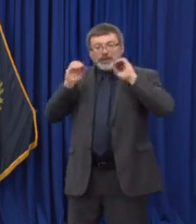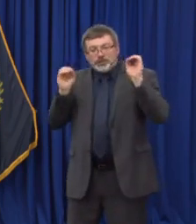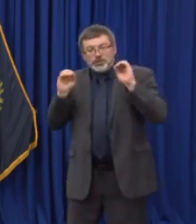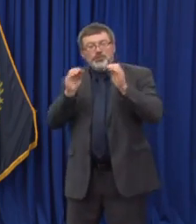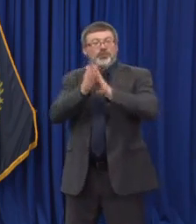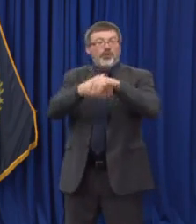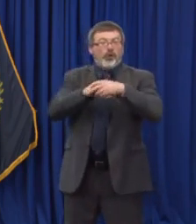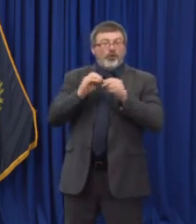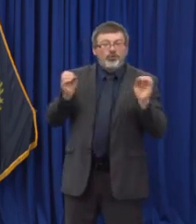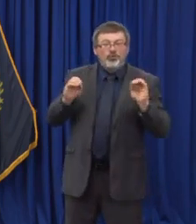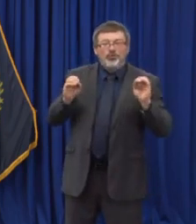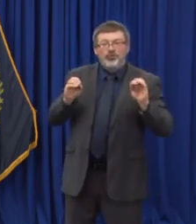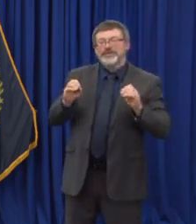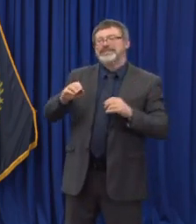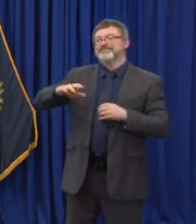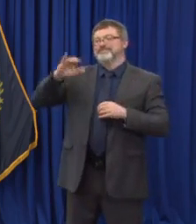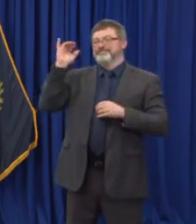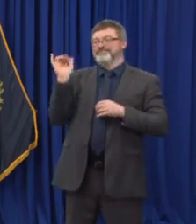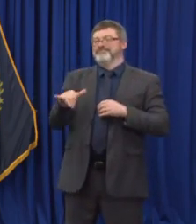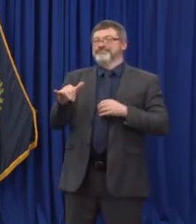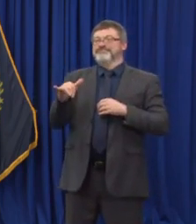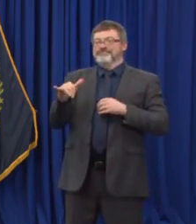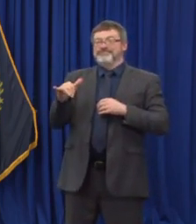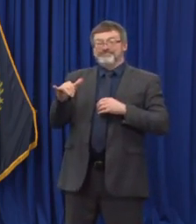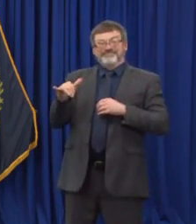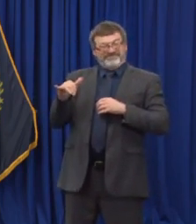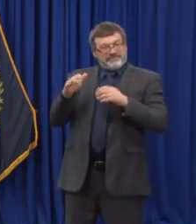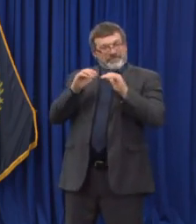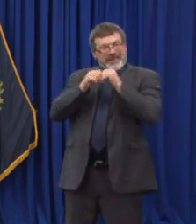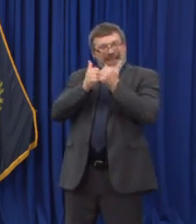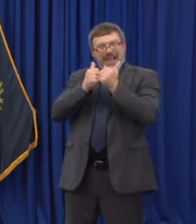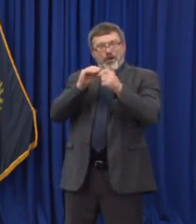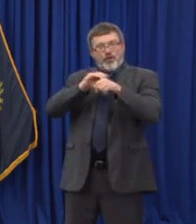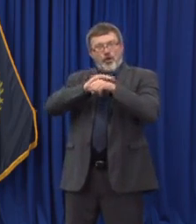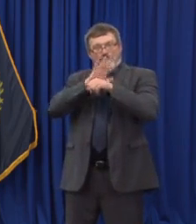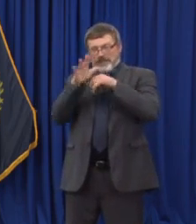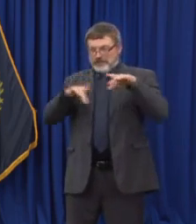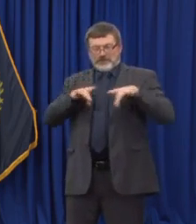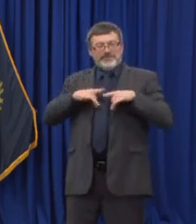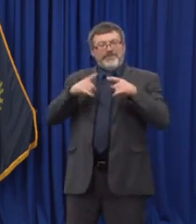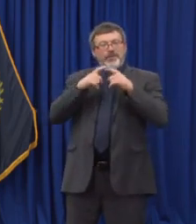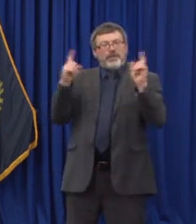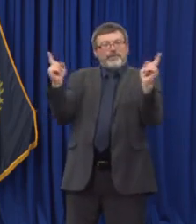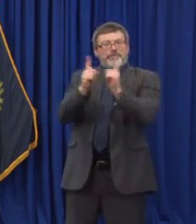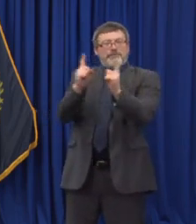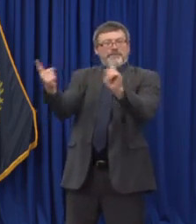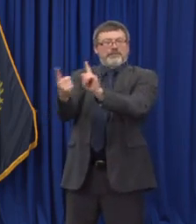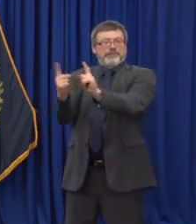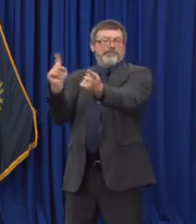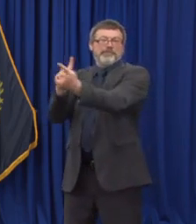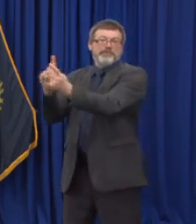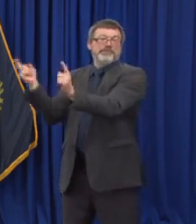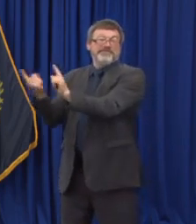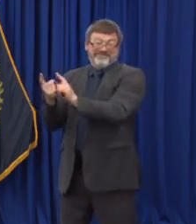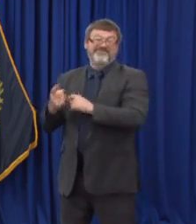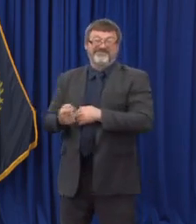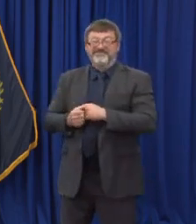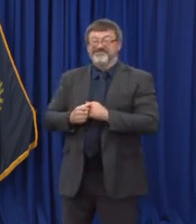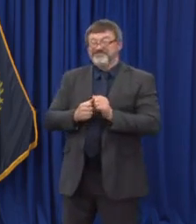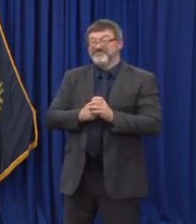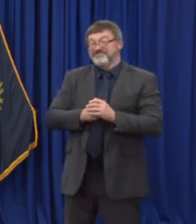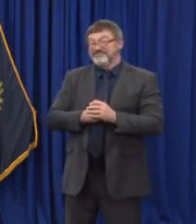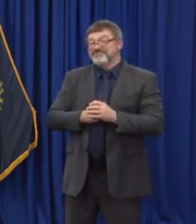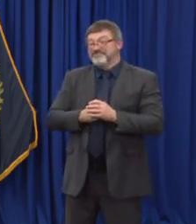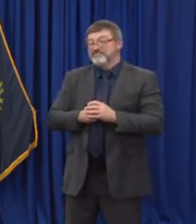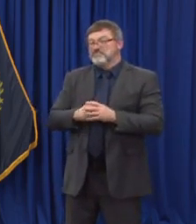contact to someone who has been infected but the proportion of individuals diagnosed with COVID-19 has increased over time and is holding